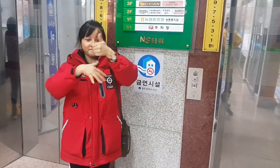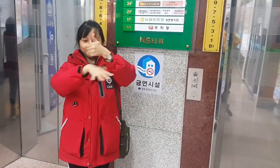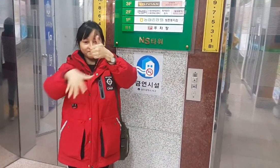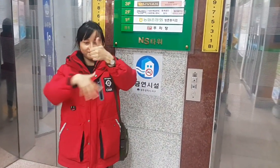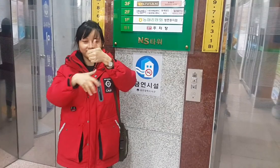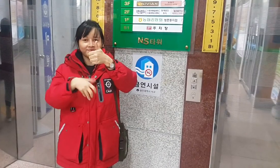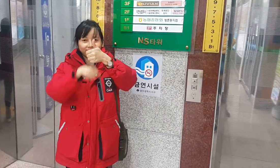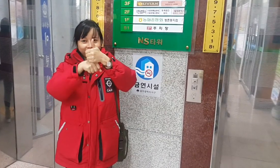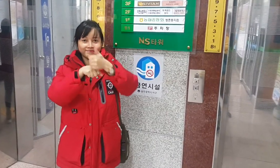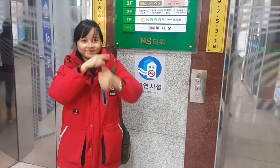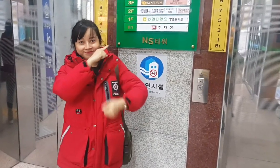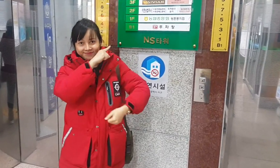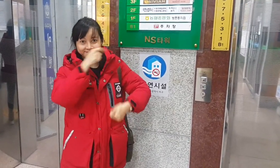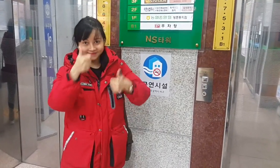The picture a in the back of